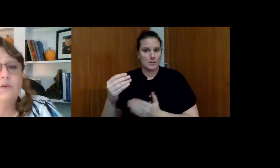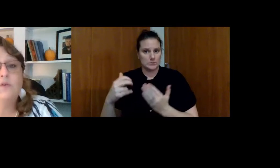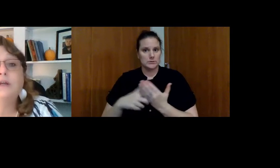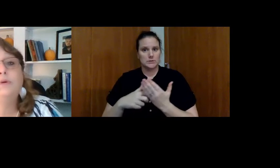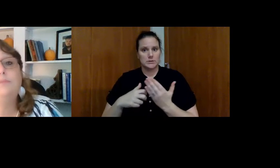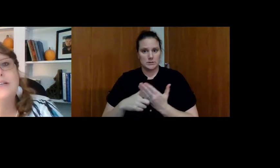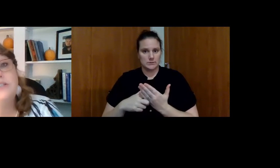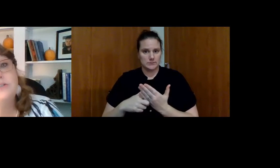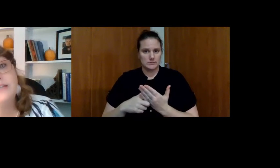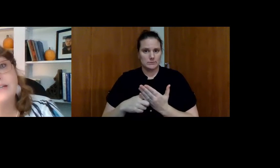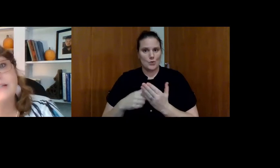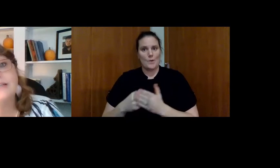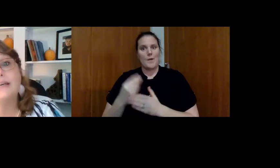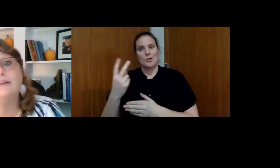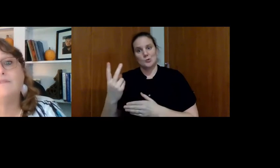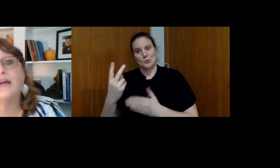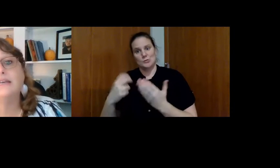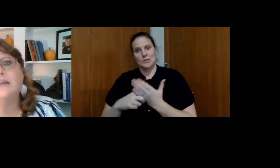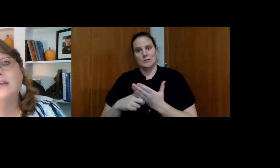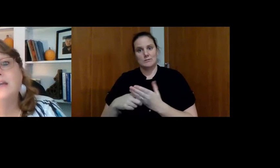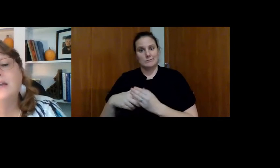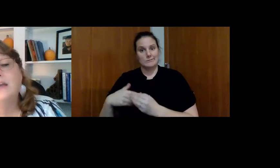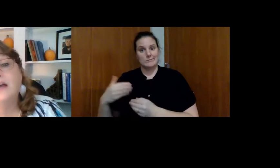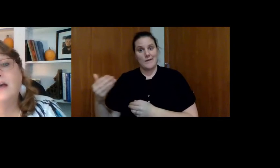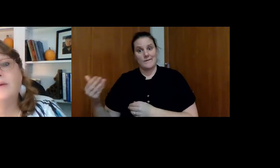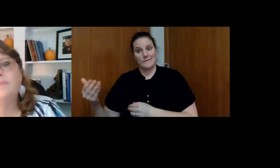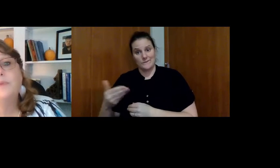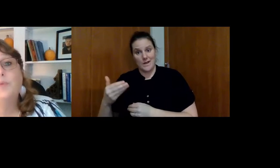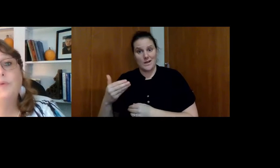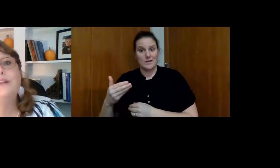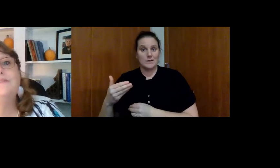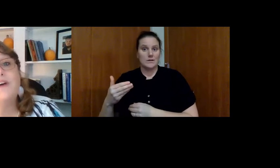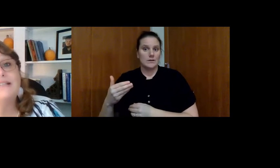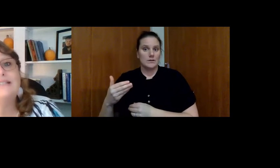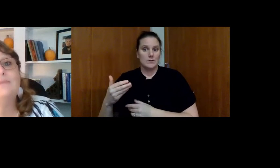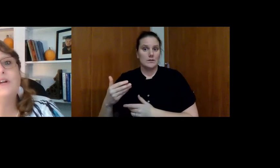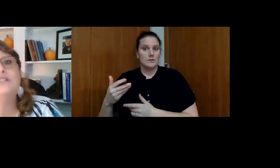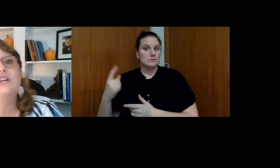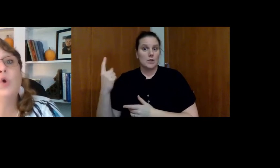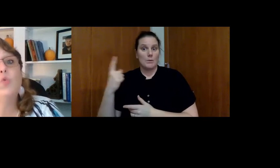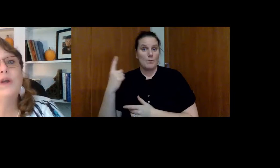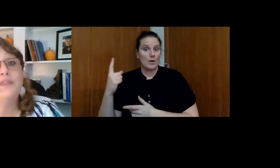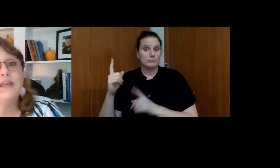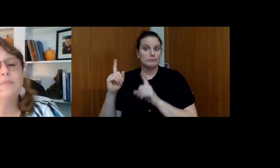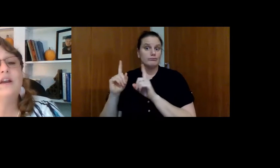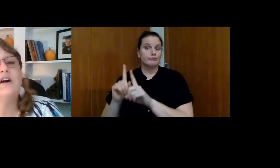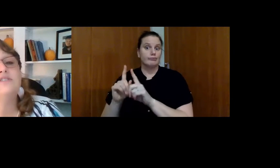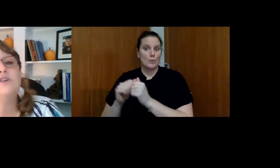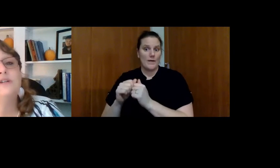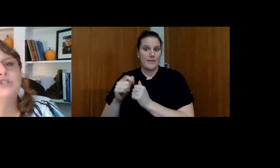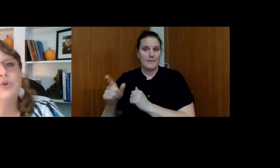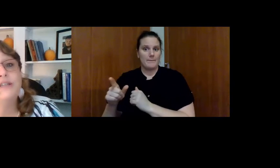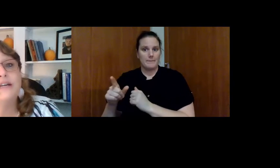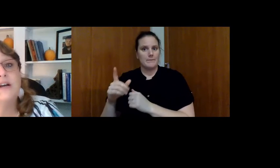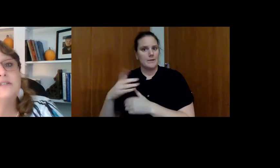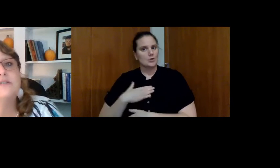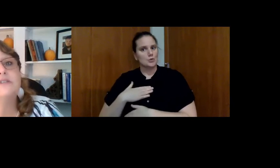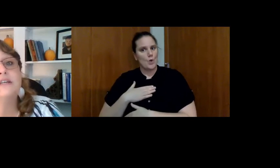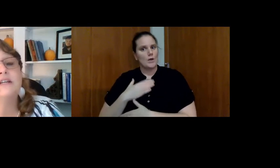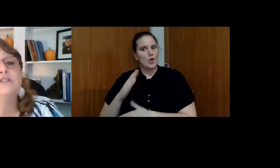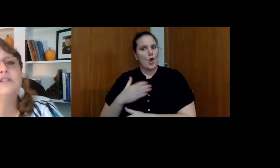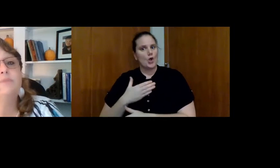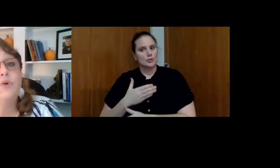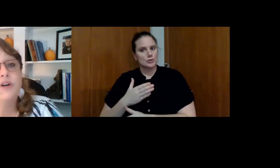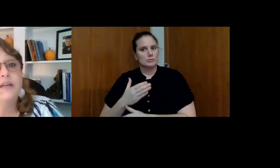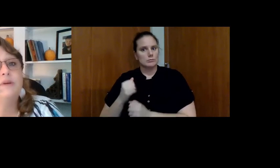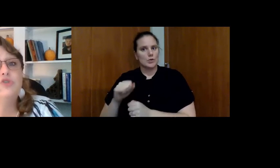ticket, or he would buy two tickets and invite, we would invite someone to go with him that also enjoyed the concert